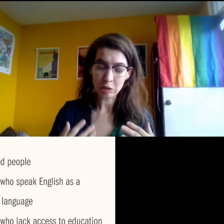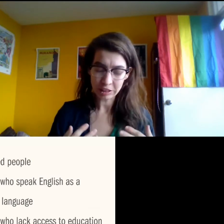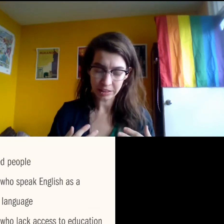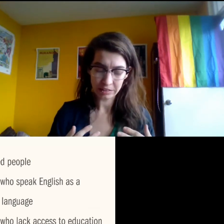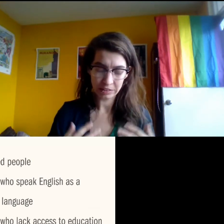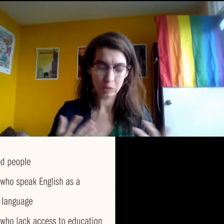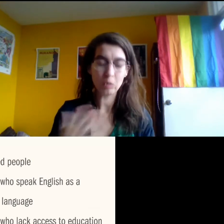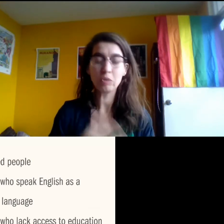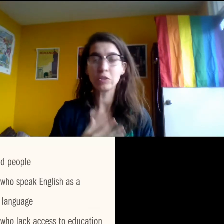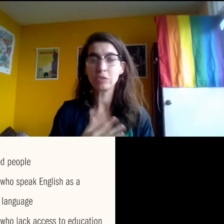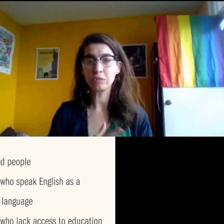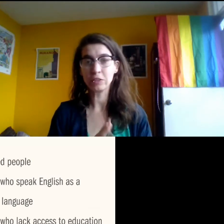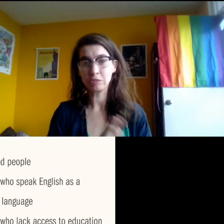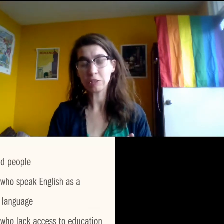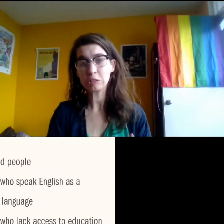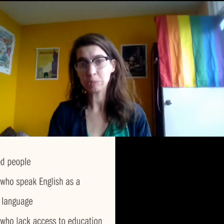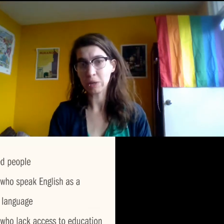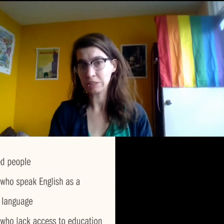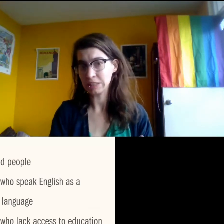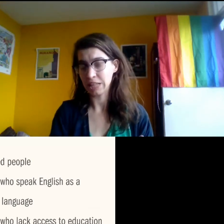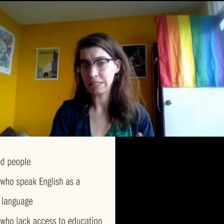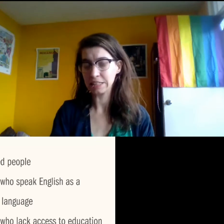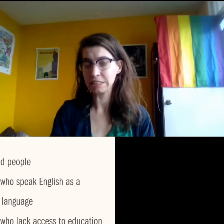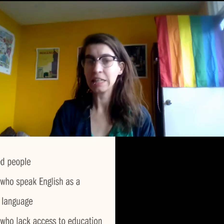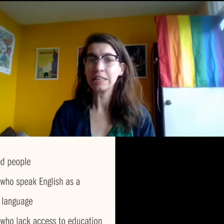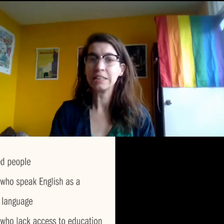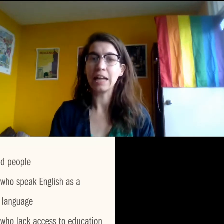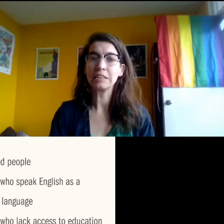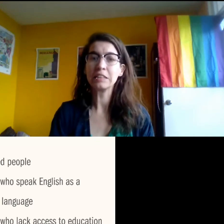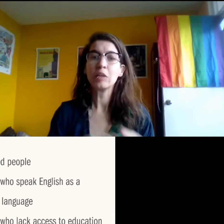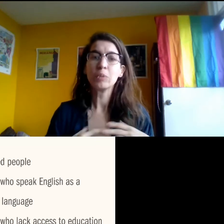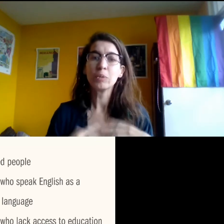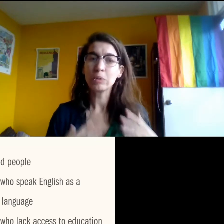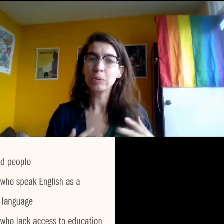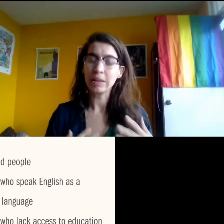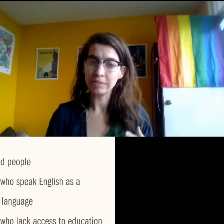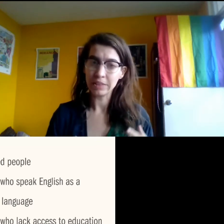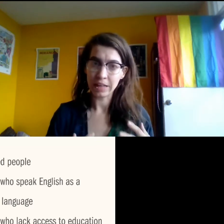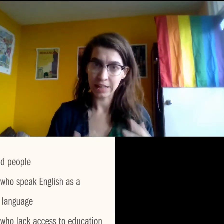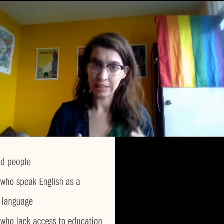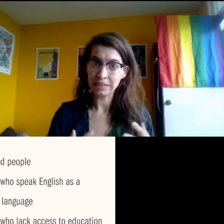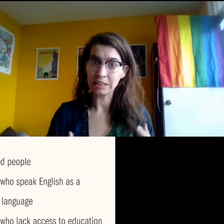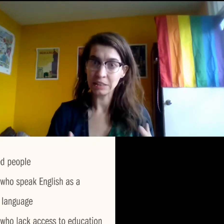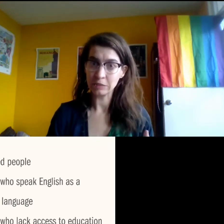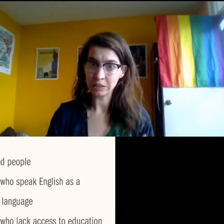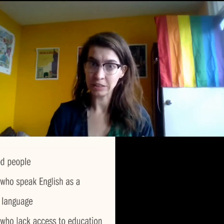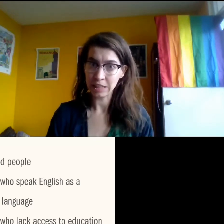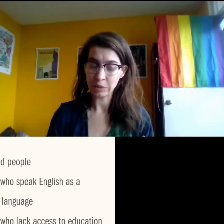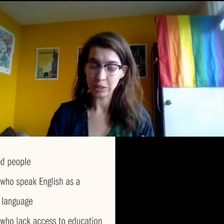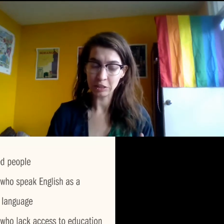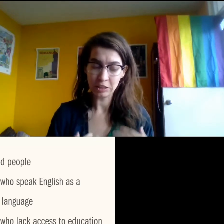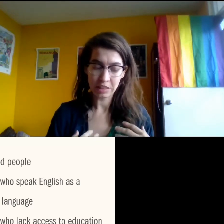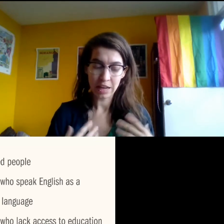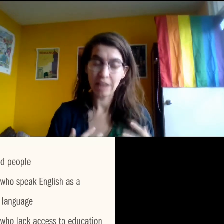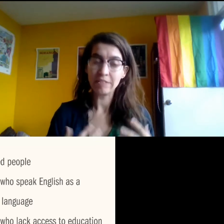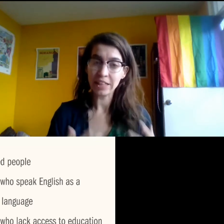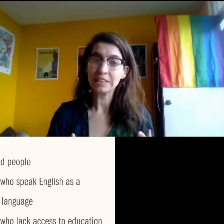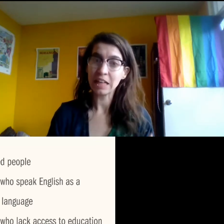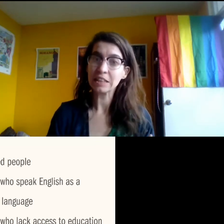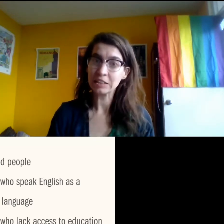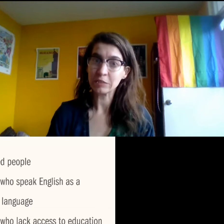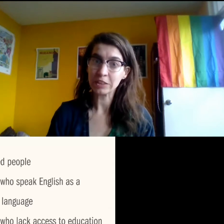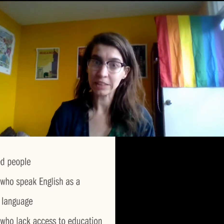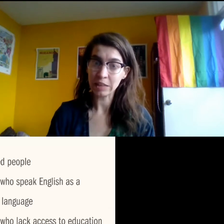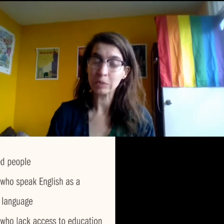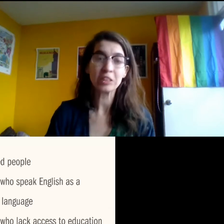unfortunate. So the, the first part to that is that people who have ASL as a first language, have